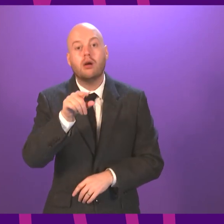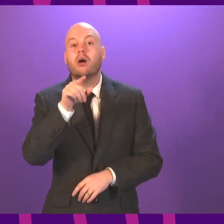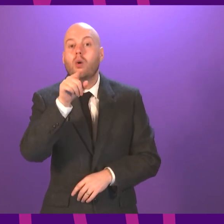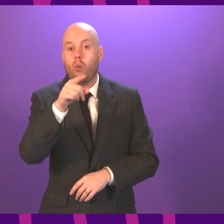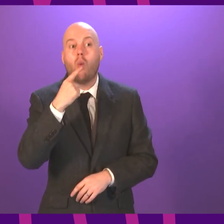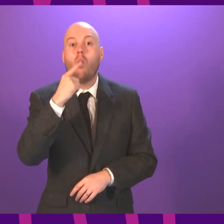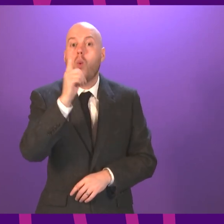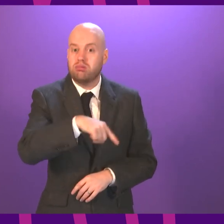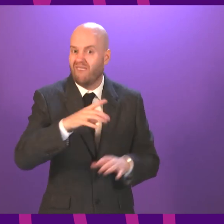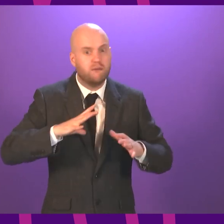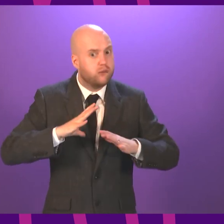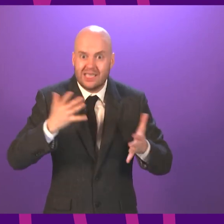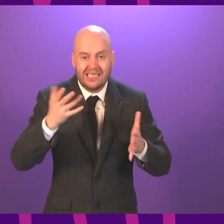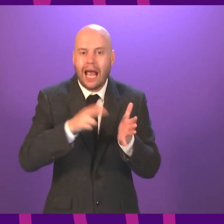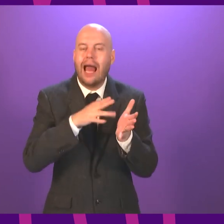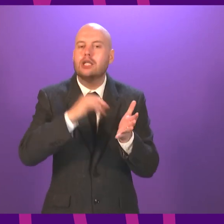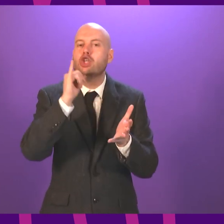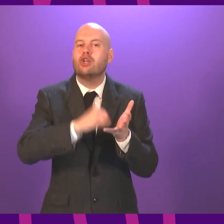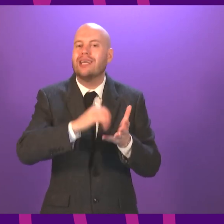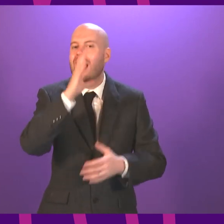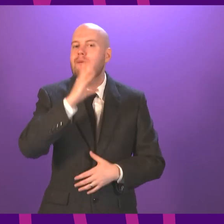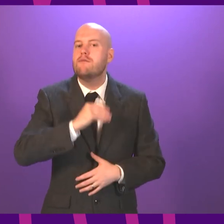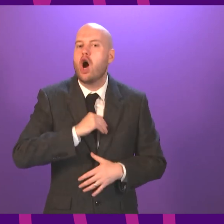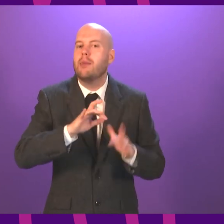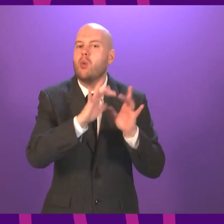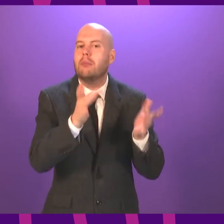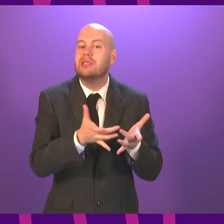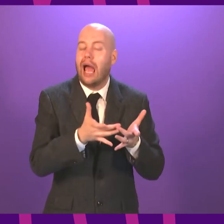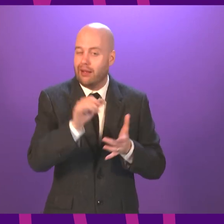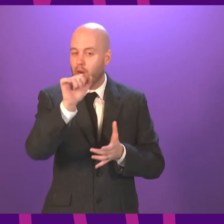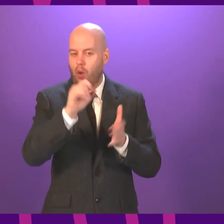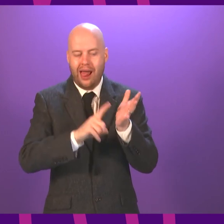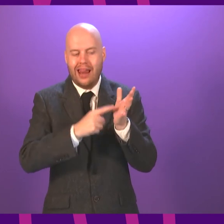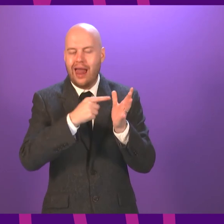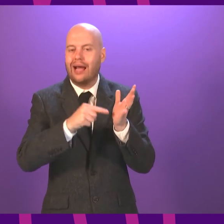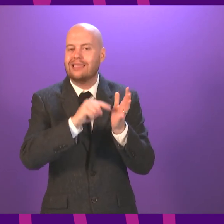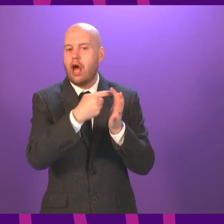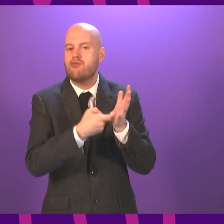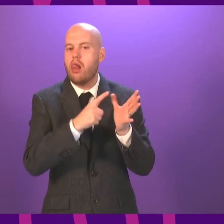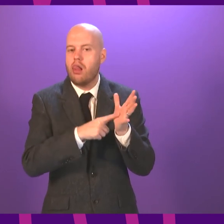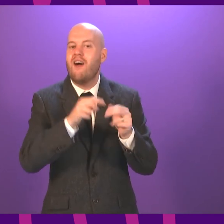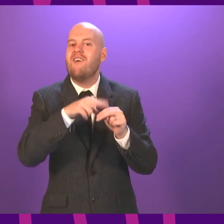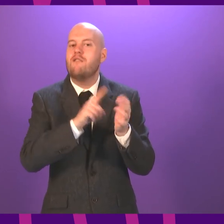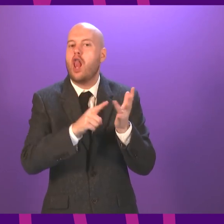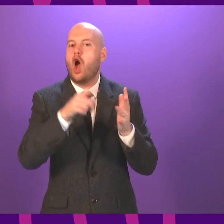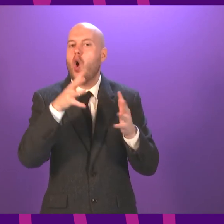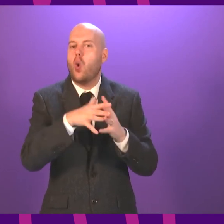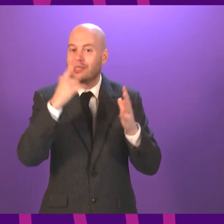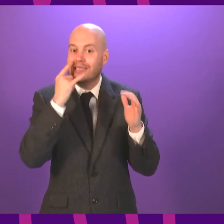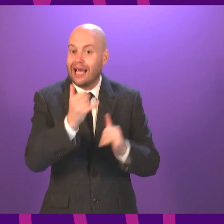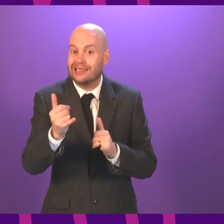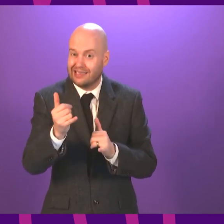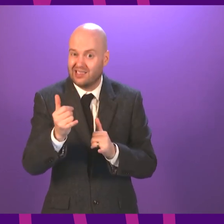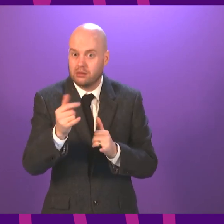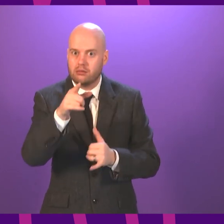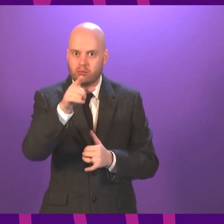can order them free through the NHS Informed website, lateral flow tests and test yourself twice a week so that if you have